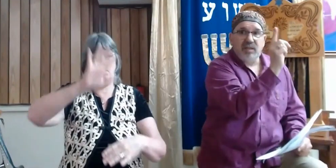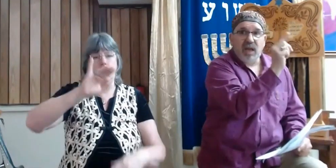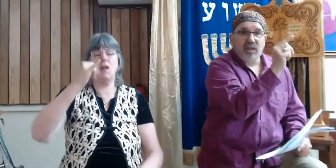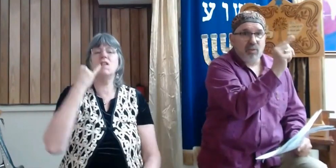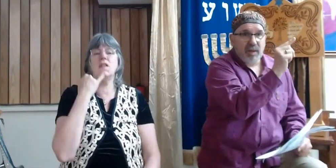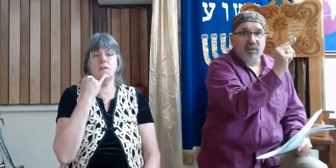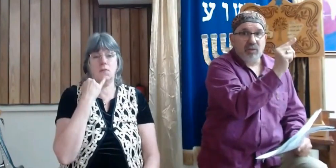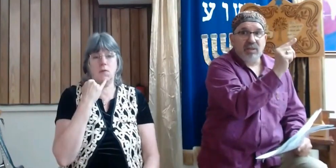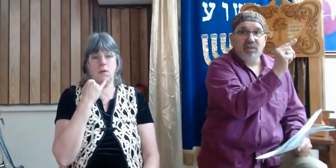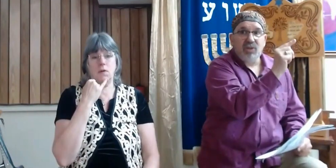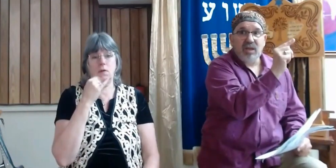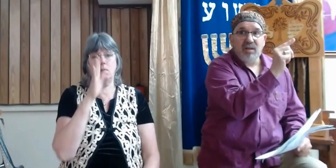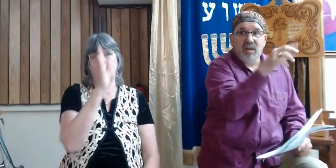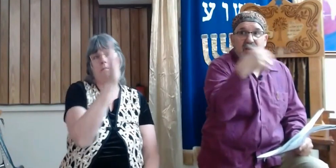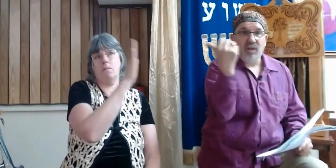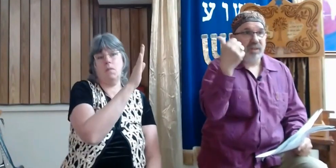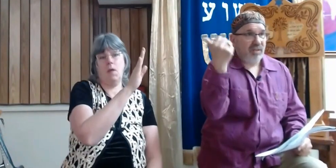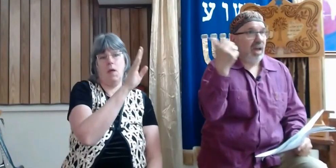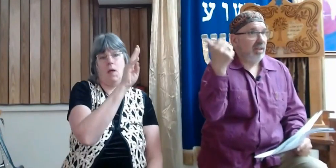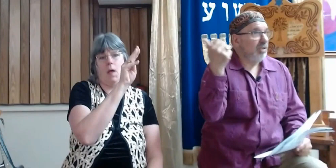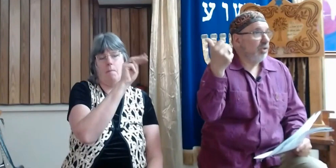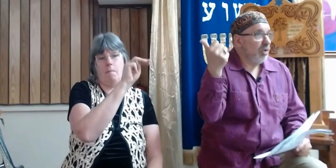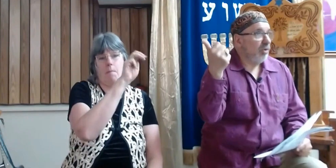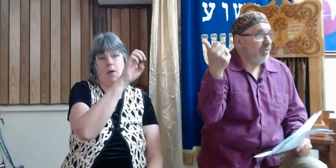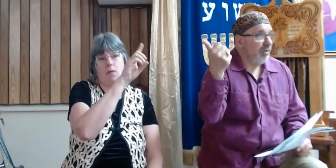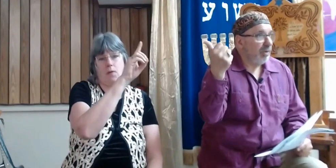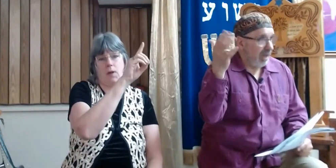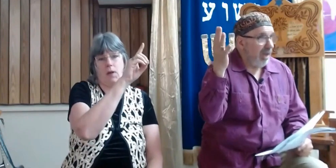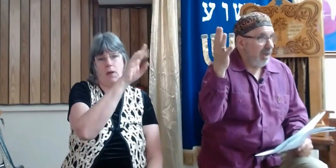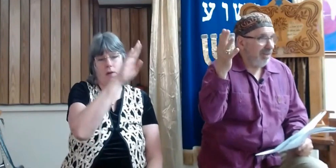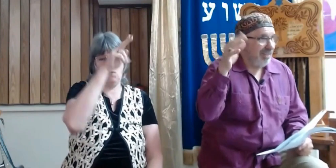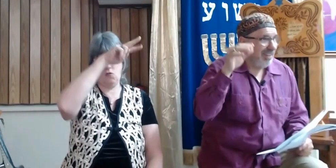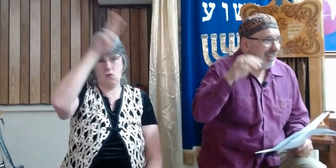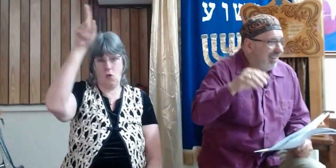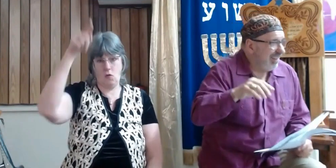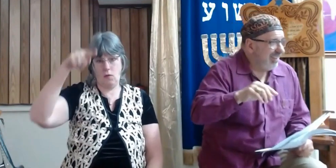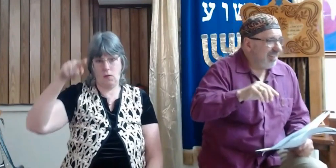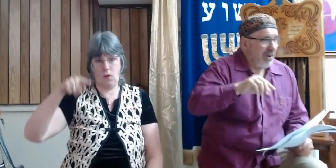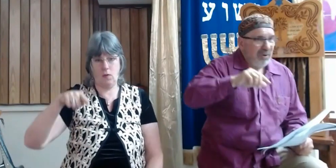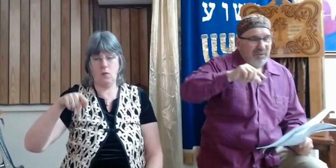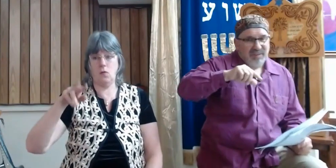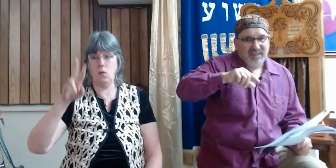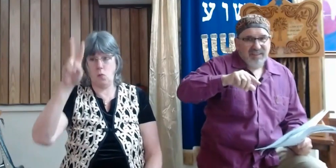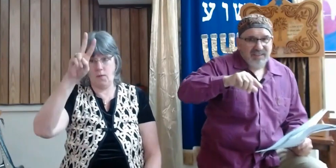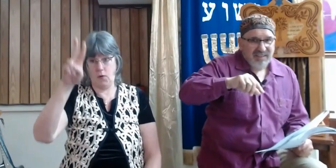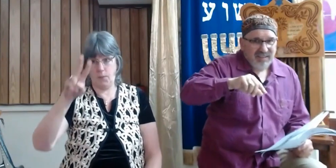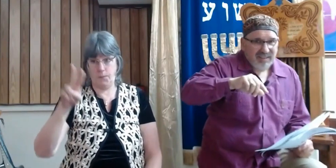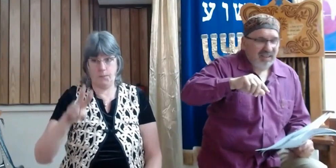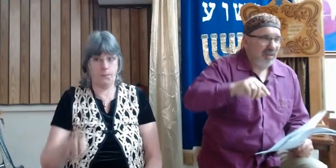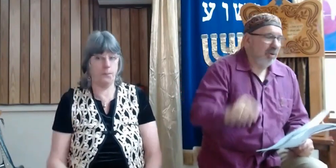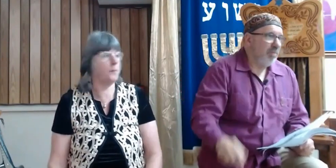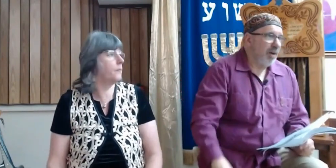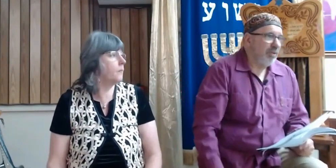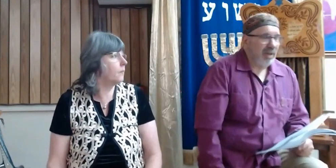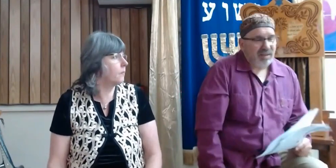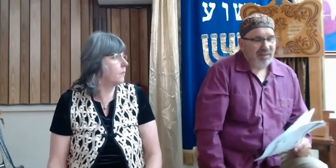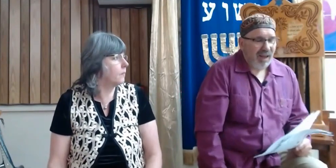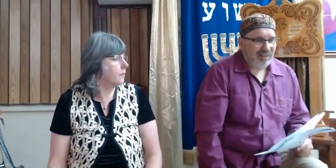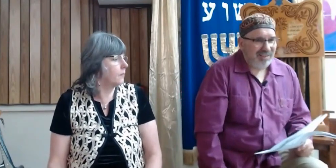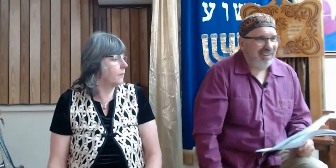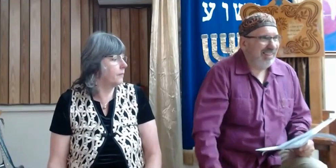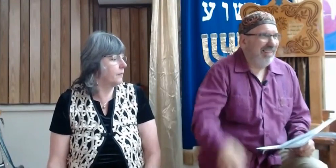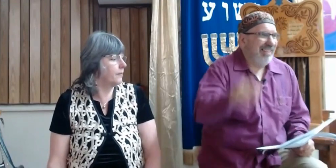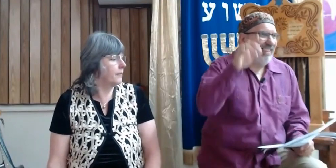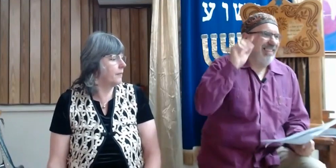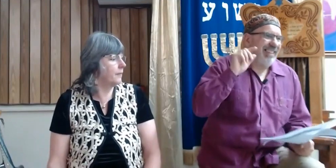On this side is the Mediterranean Sea. On this side is the Jordan River. Okay? So I didn't want to bother making